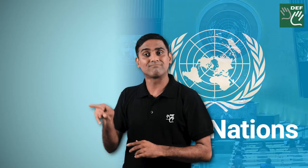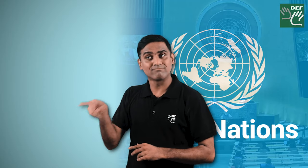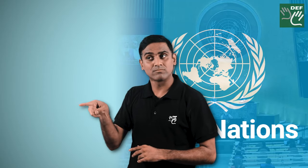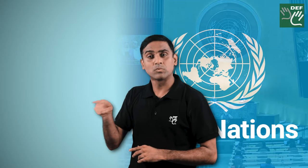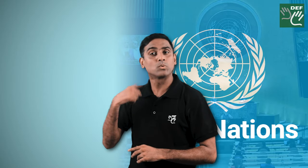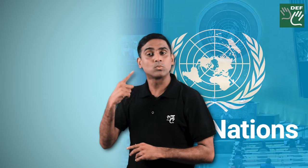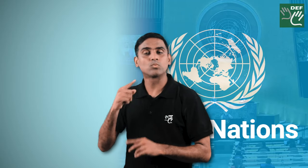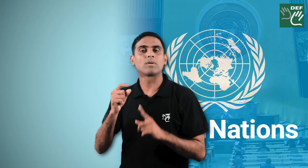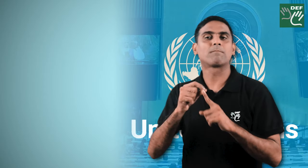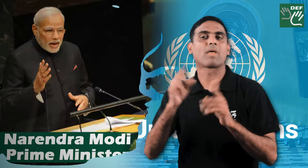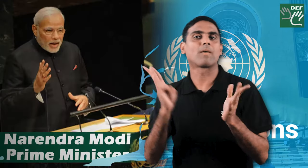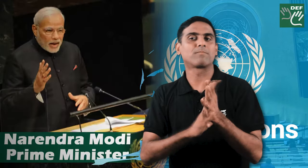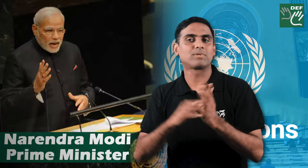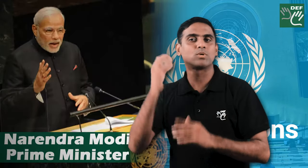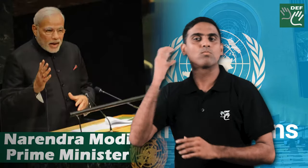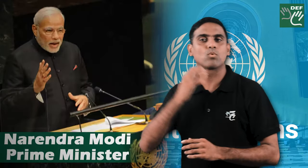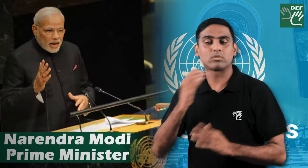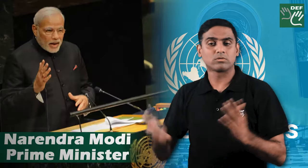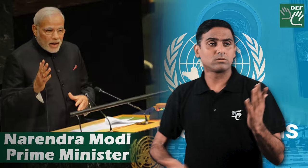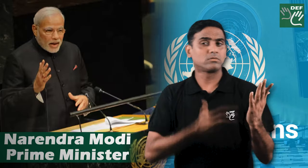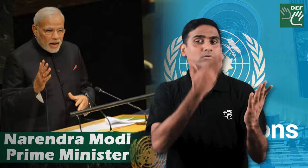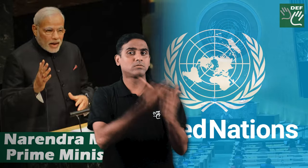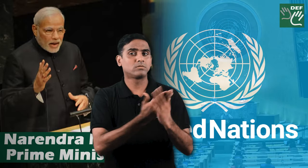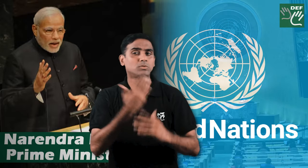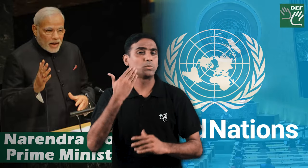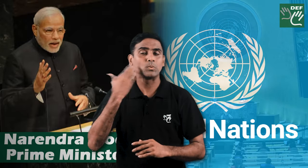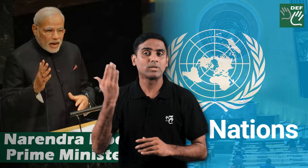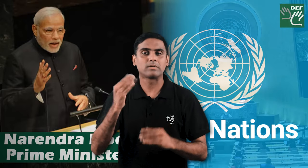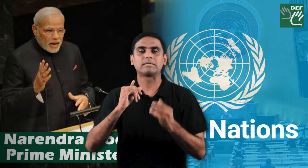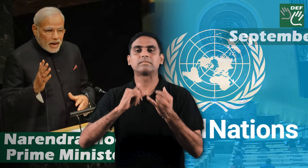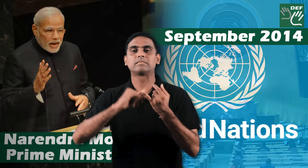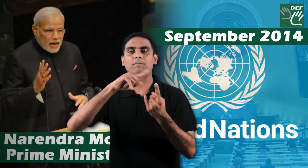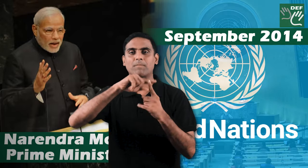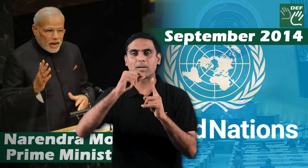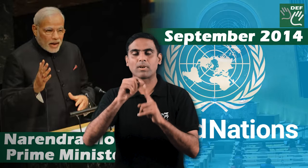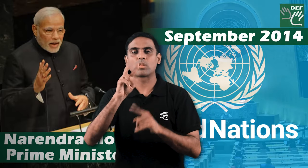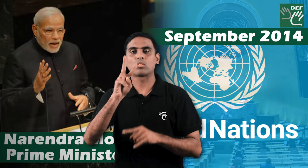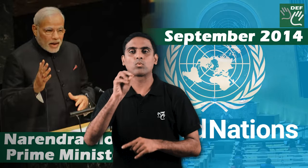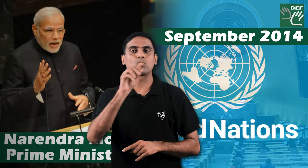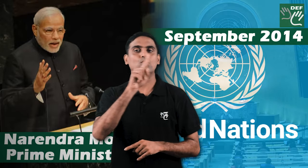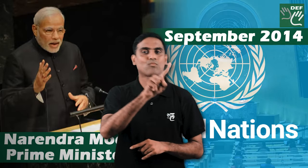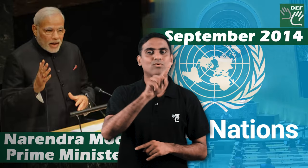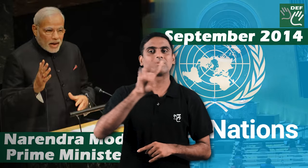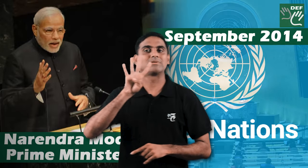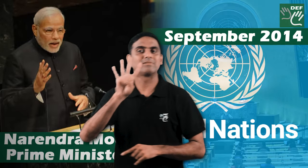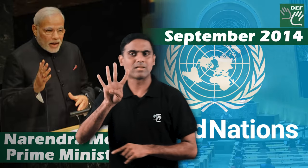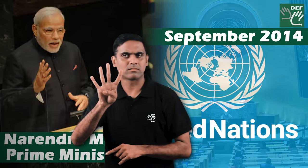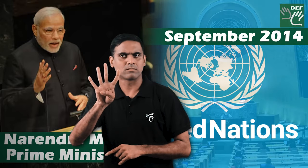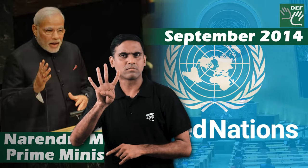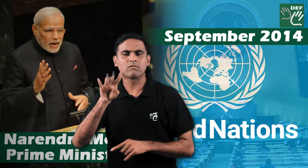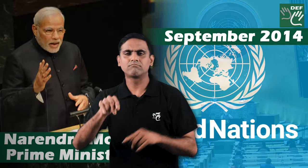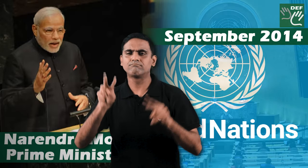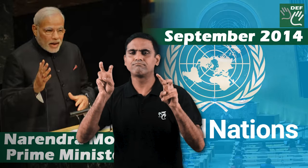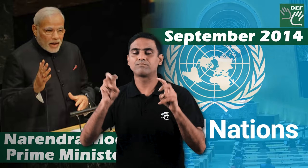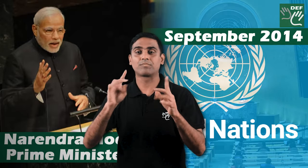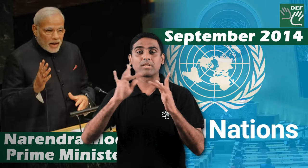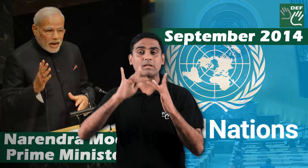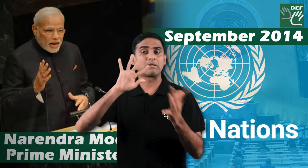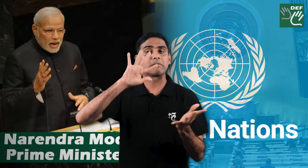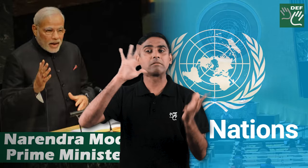indian prime minister narendra modiji in his address to the union in september 2014. ever since